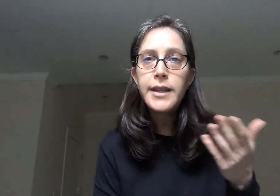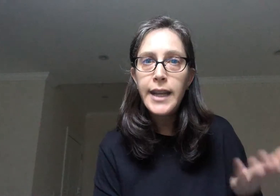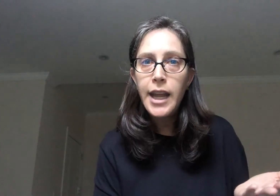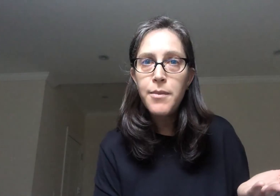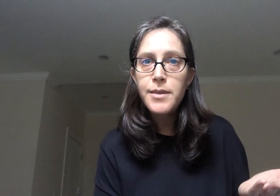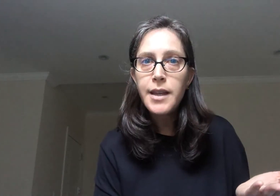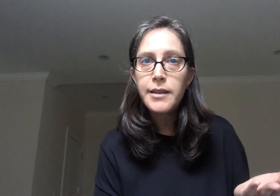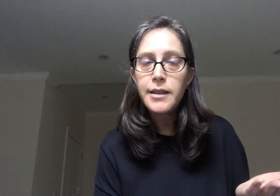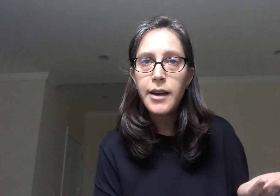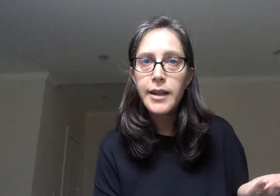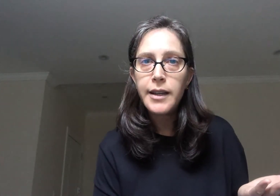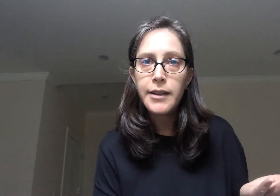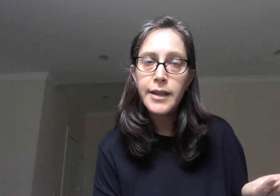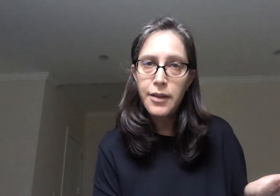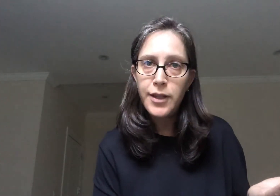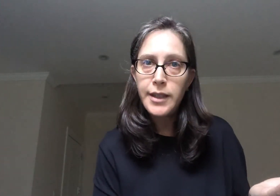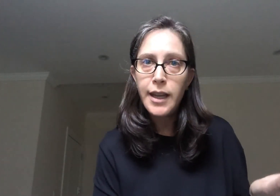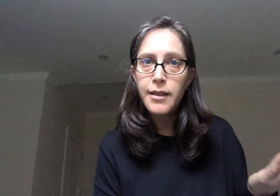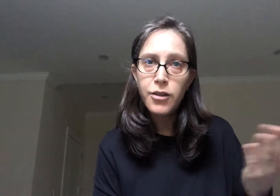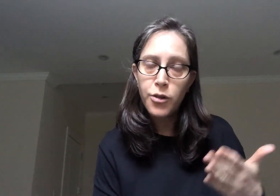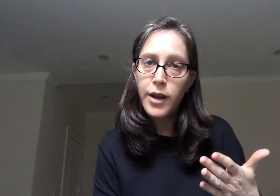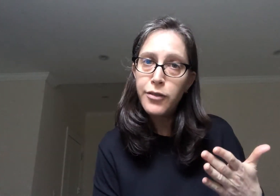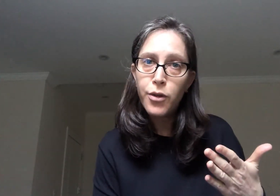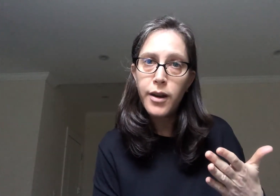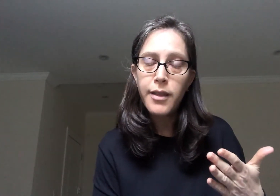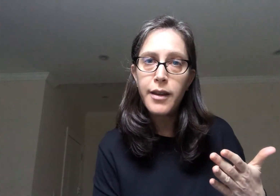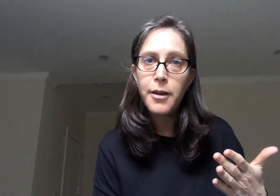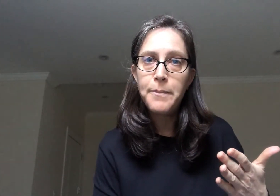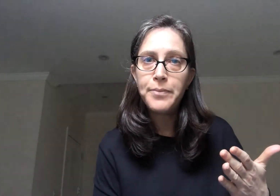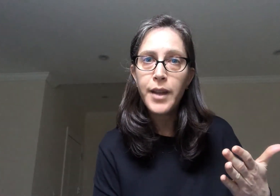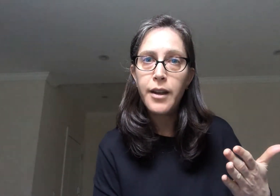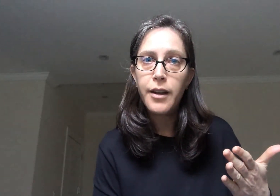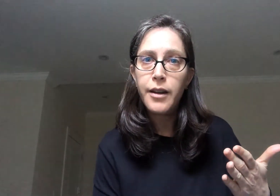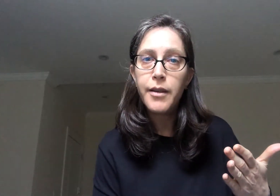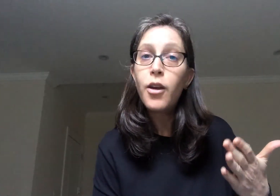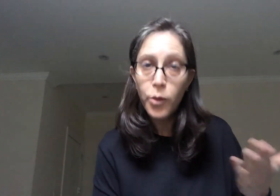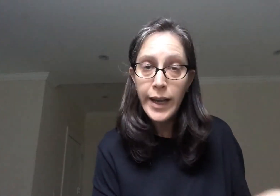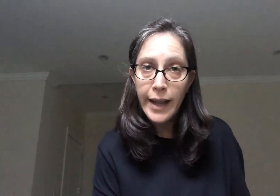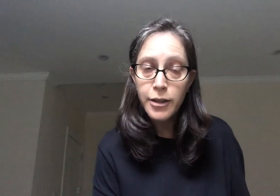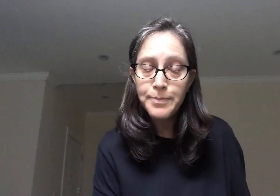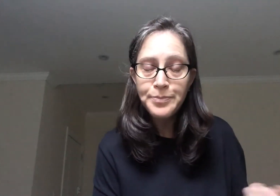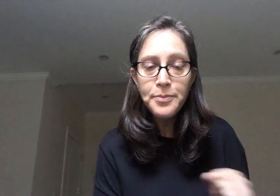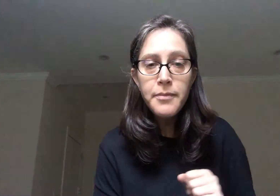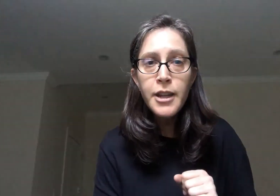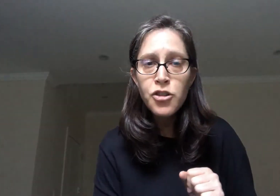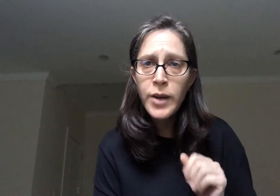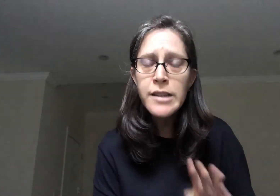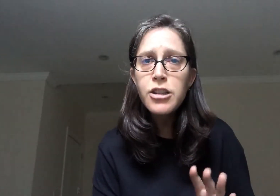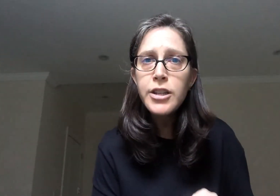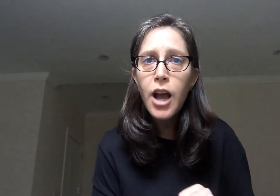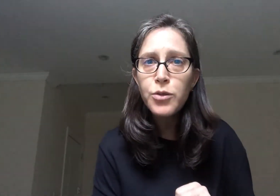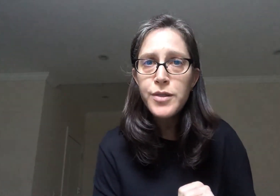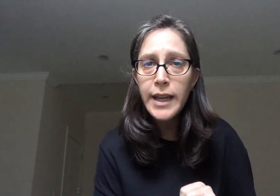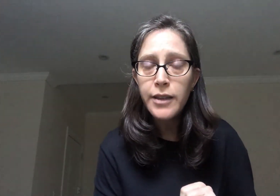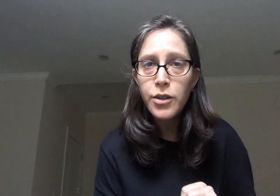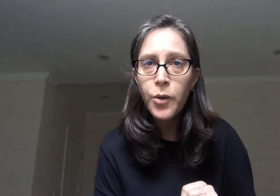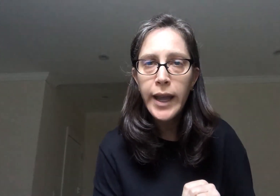the names that are given in the Torah for the the holy land. So let's learn how to say it, okay?